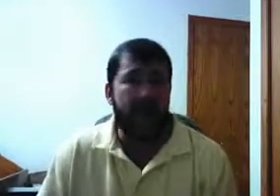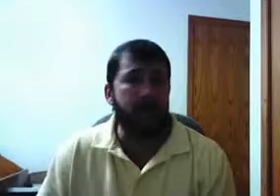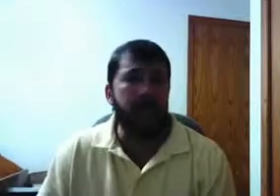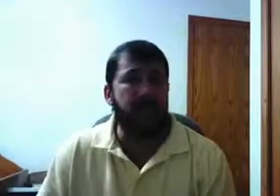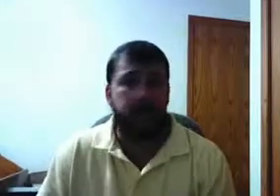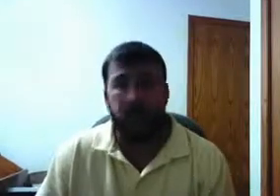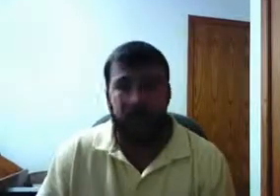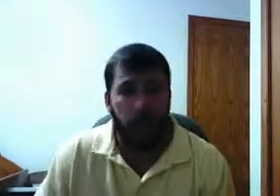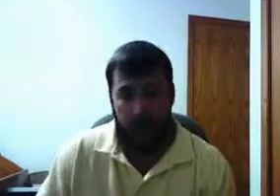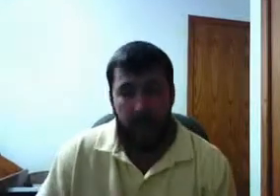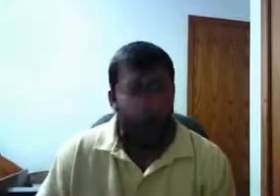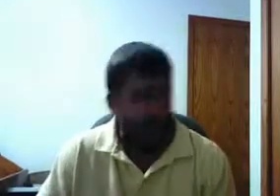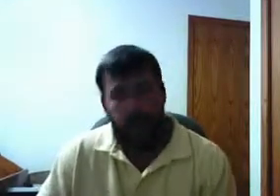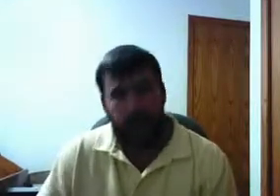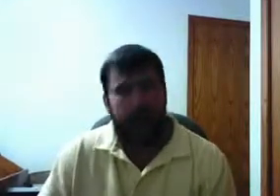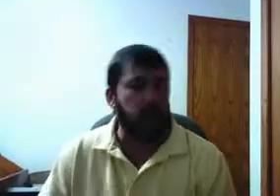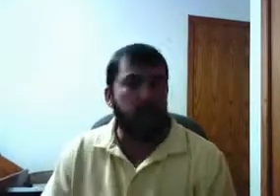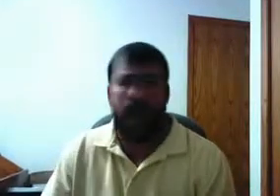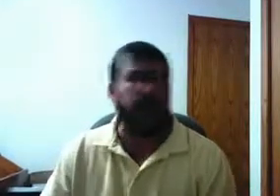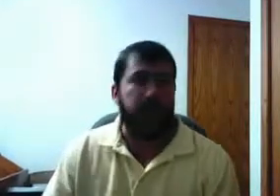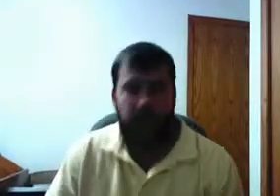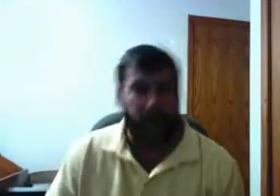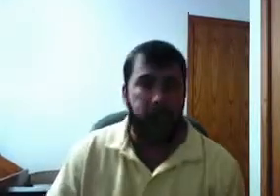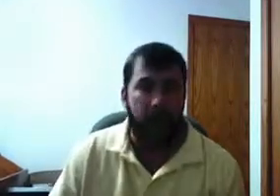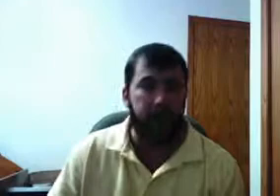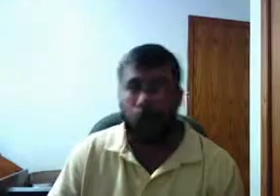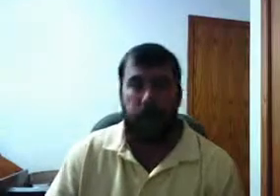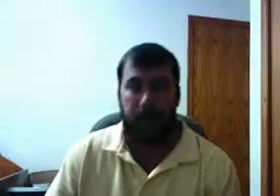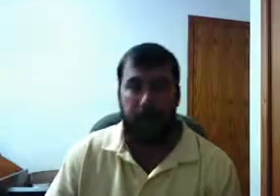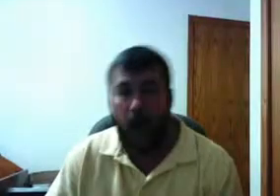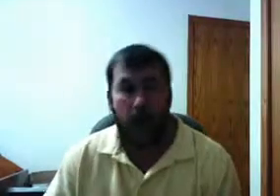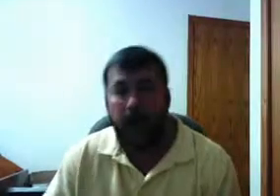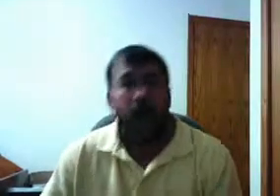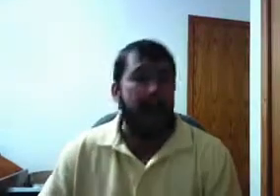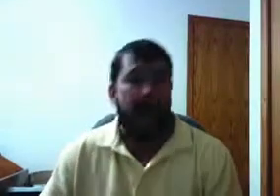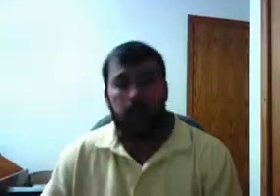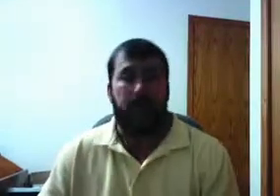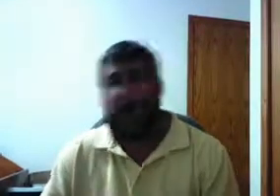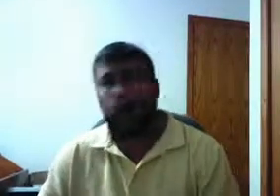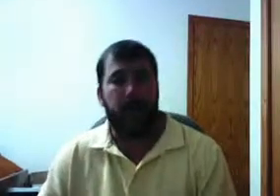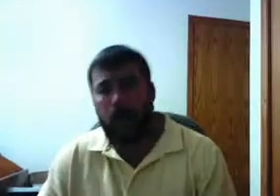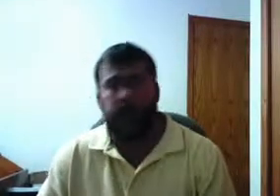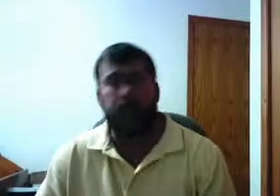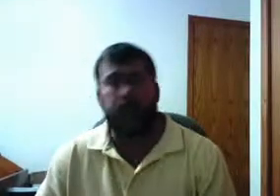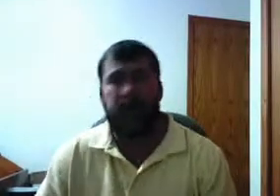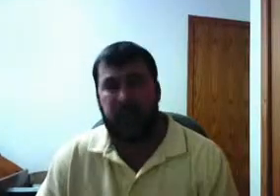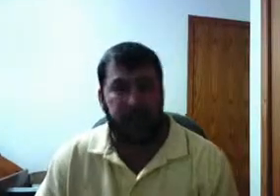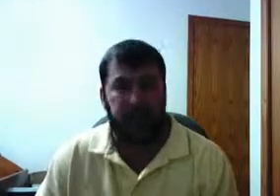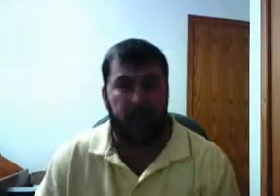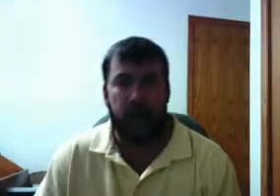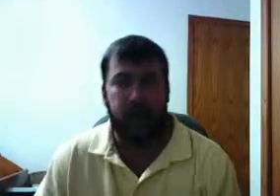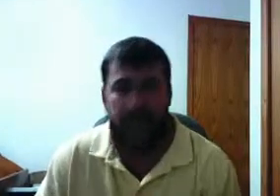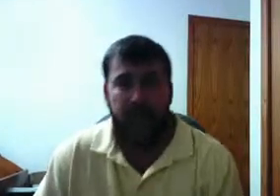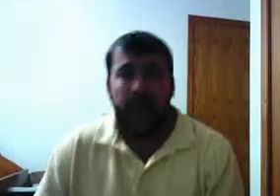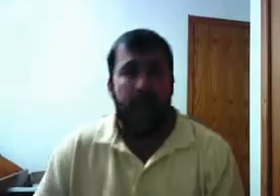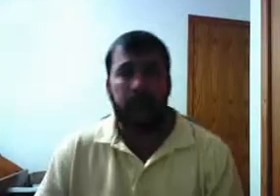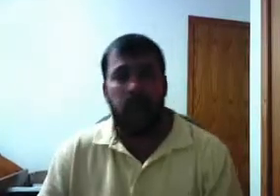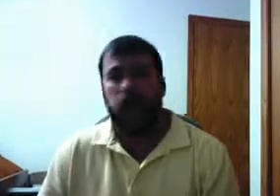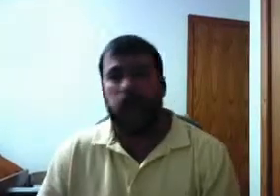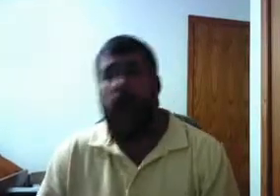speech only. We're going to let you read off a teleprompter, glory to God, and Hillary Clinton, we're going to let you be Secretary of State, even though you upped the